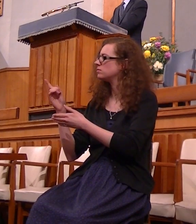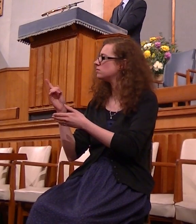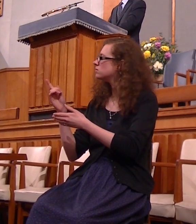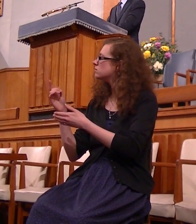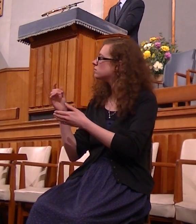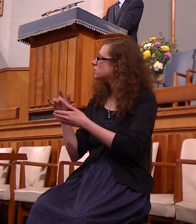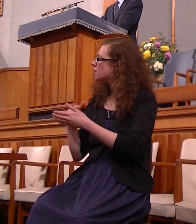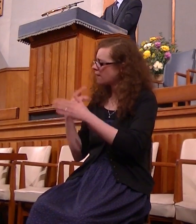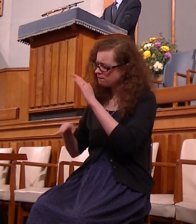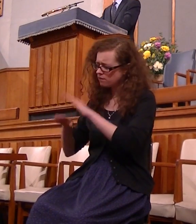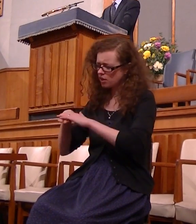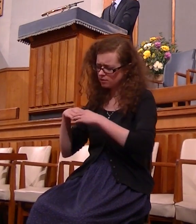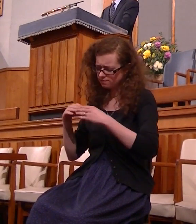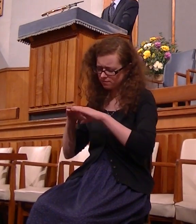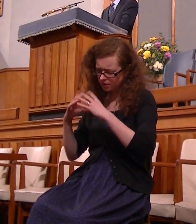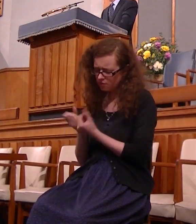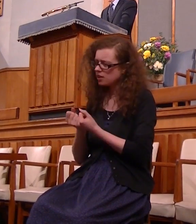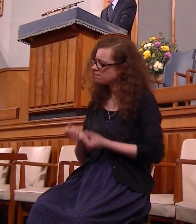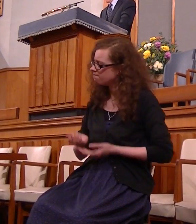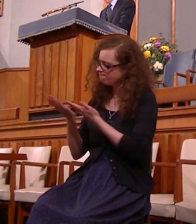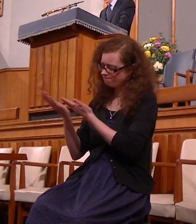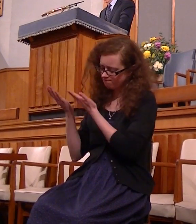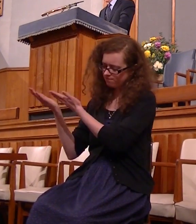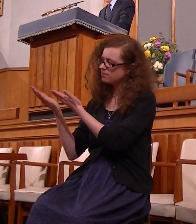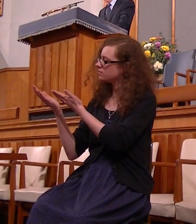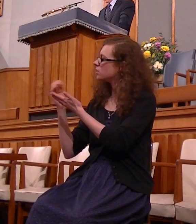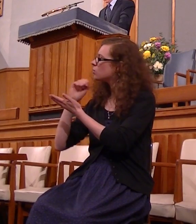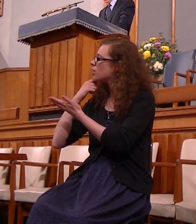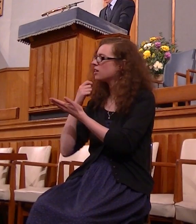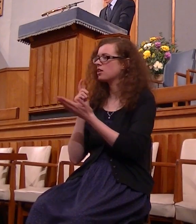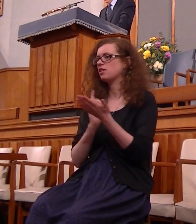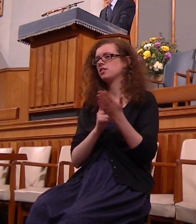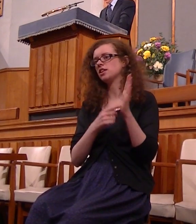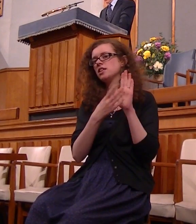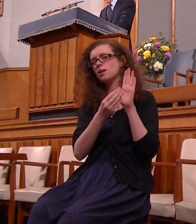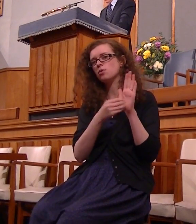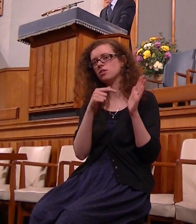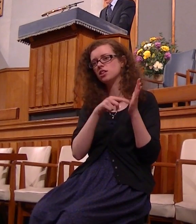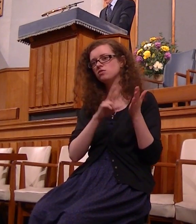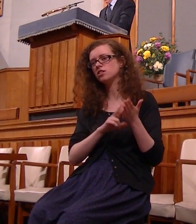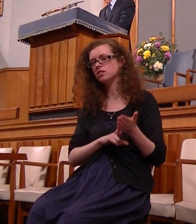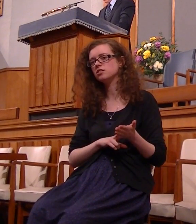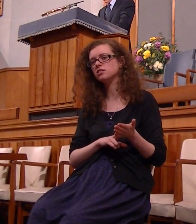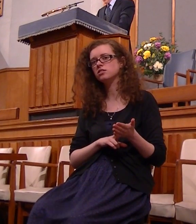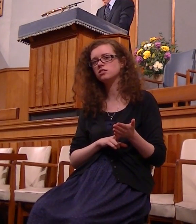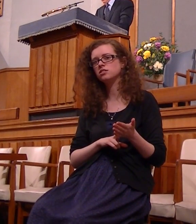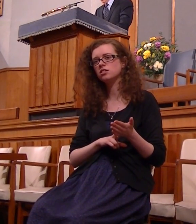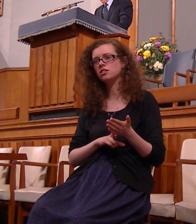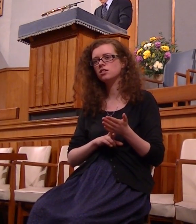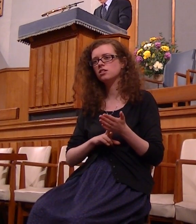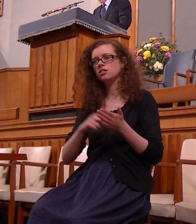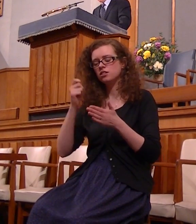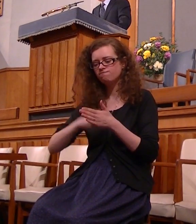holy and unreservedly to him that's the picture in these verses chastise